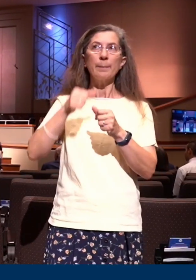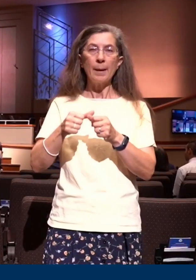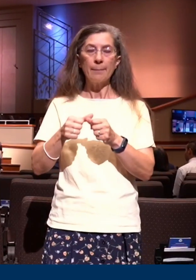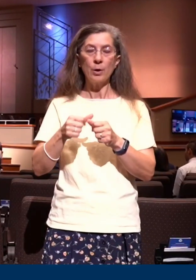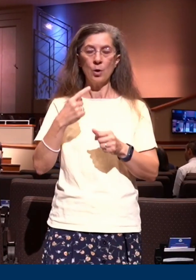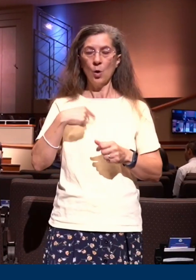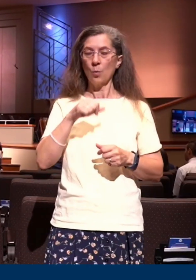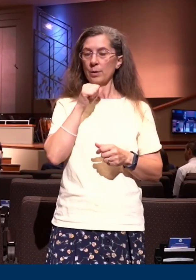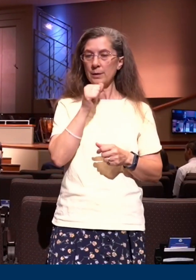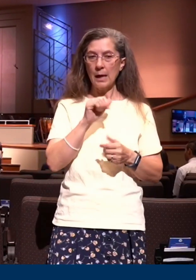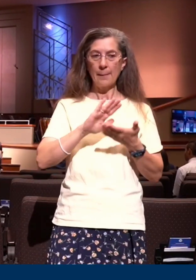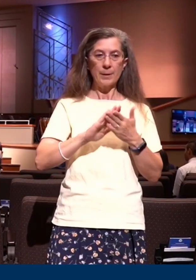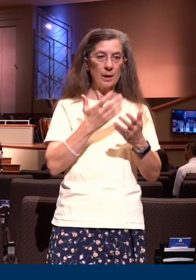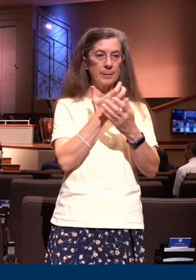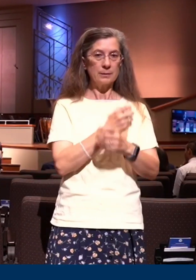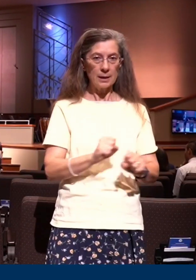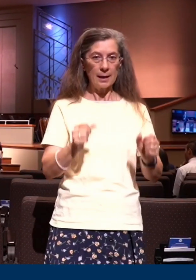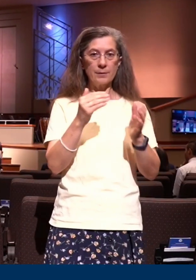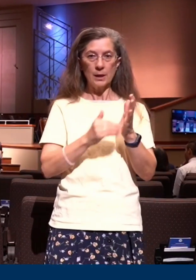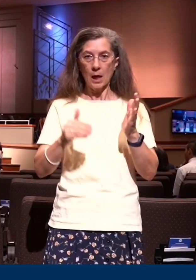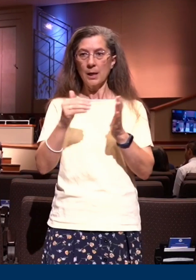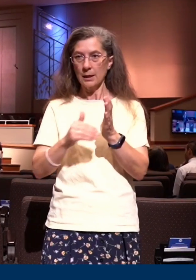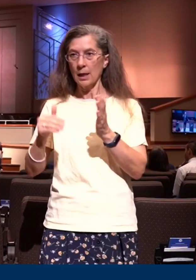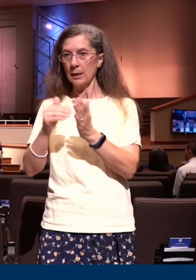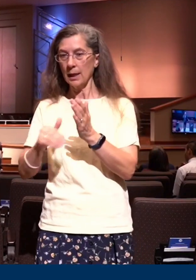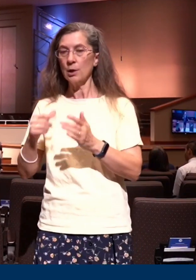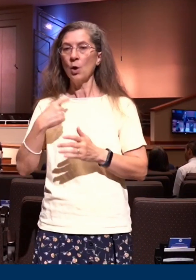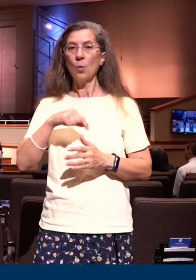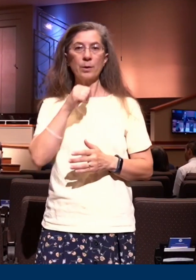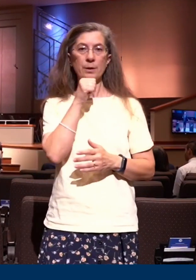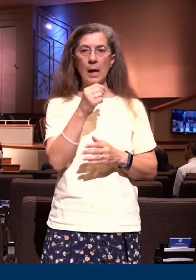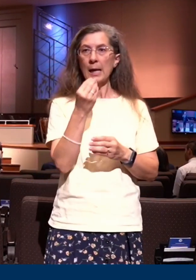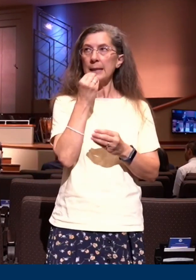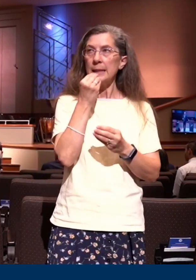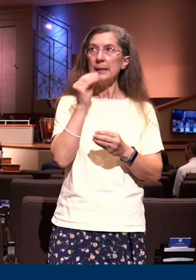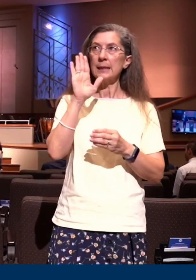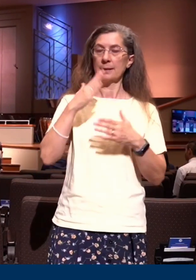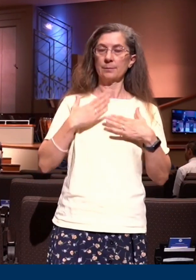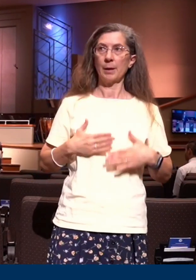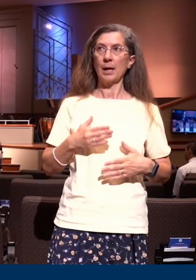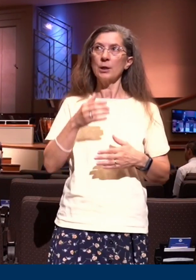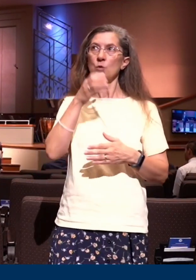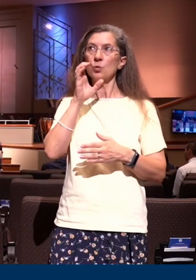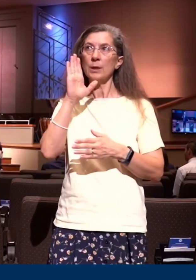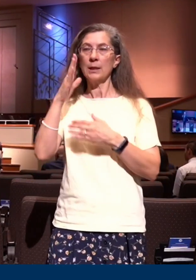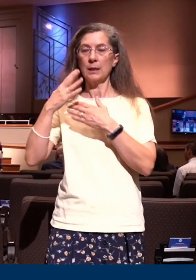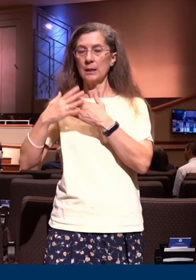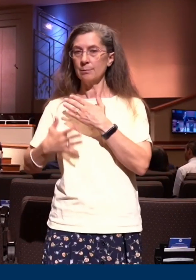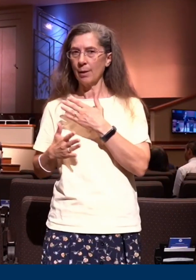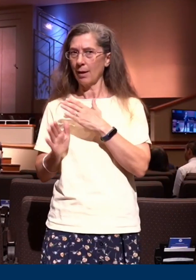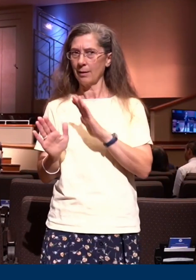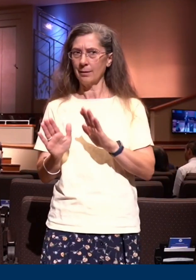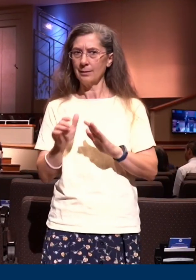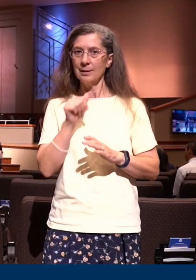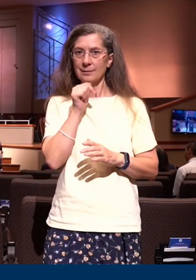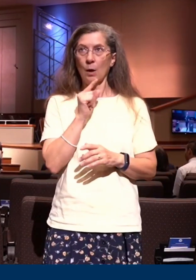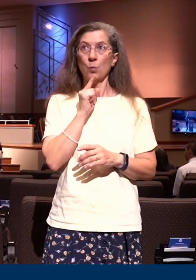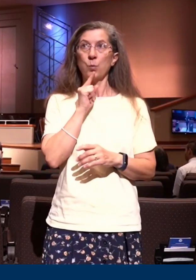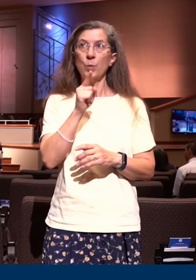and we are not practicing cannibalism and we do not believe that we're eating the body of Christ or drinking the blood of Jesus Christ we're